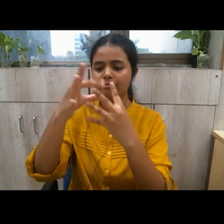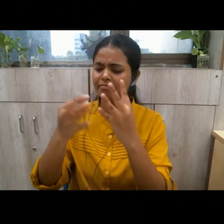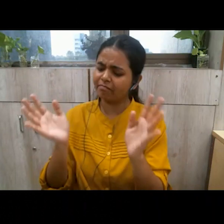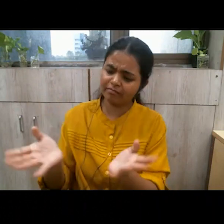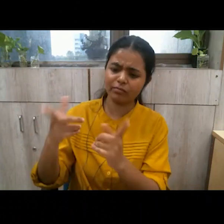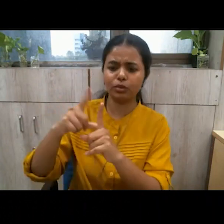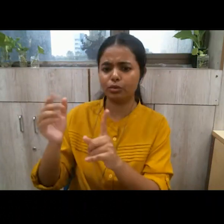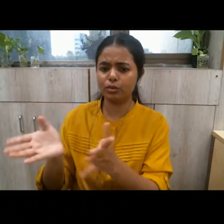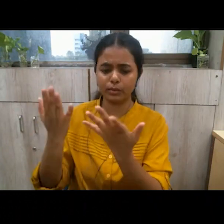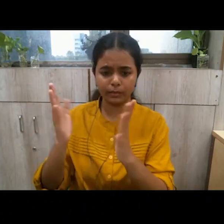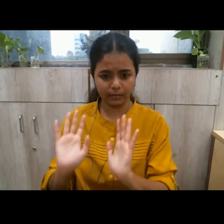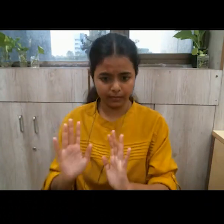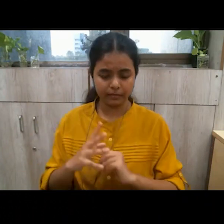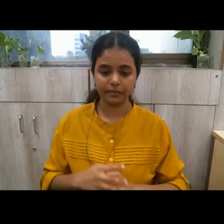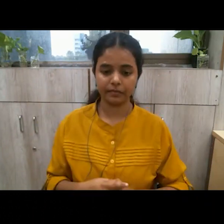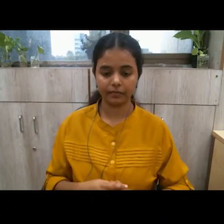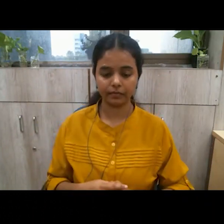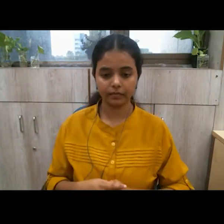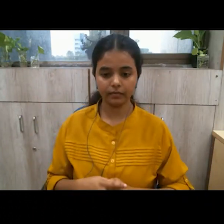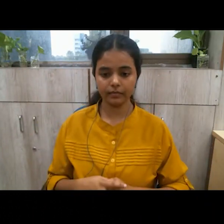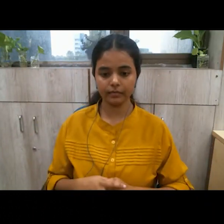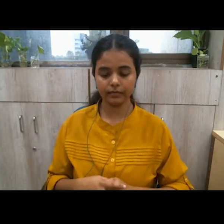wherever the women have